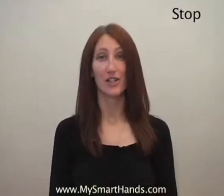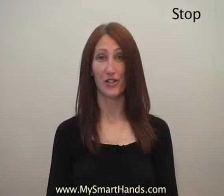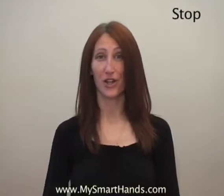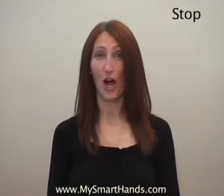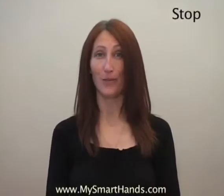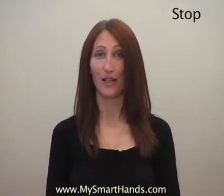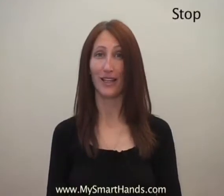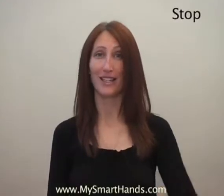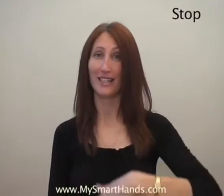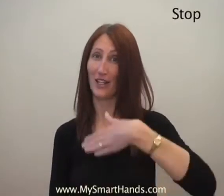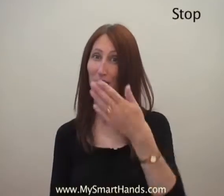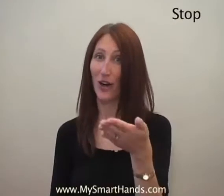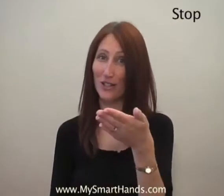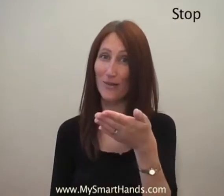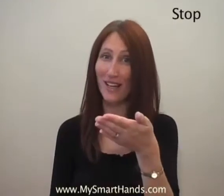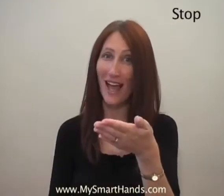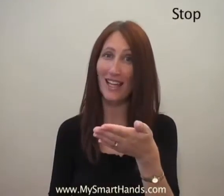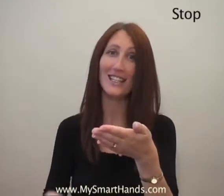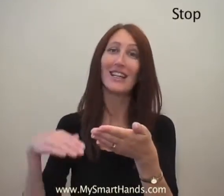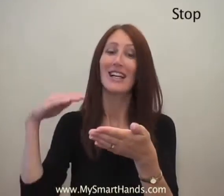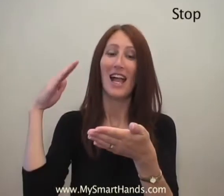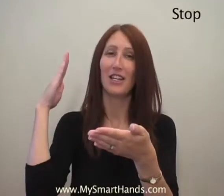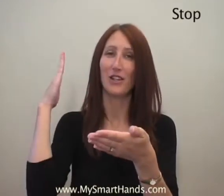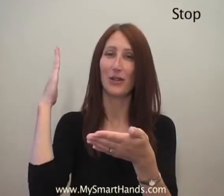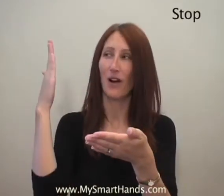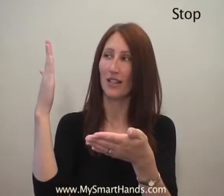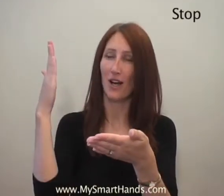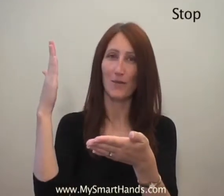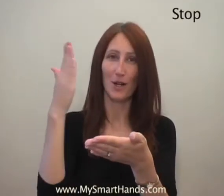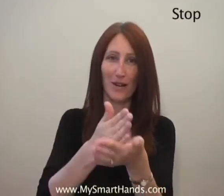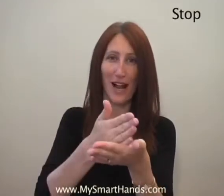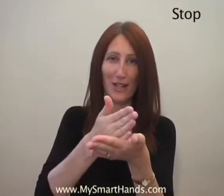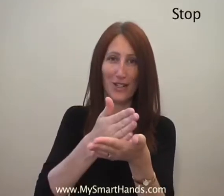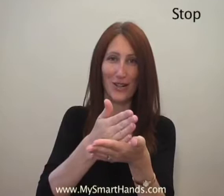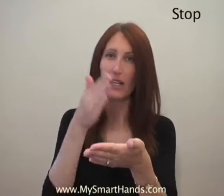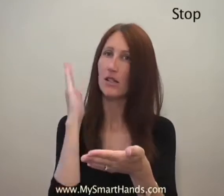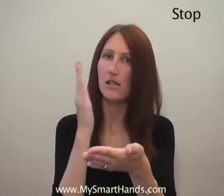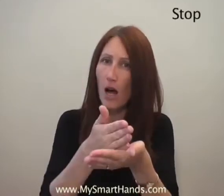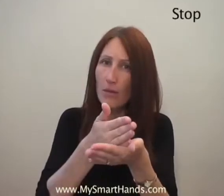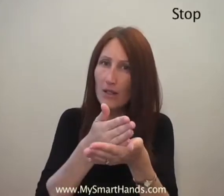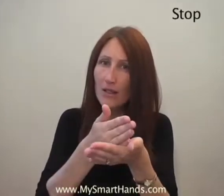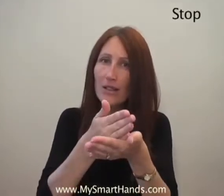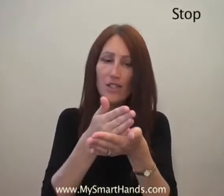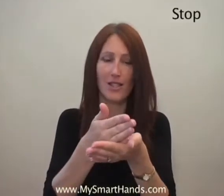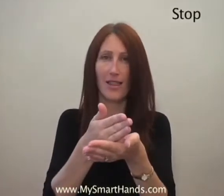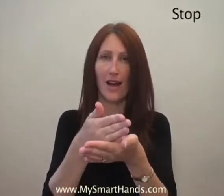Stop. Take your non-dominant hand and you karate chop your dominant hand onto it. Stop. Just like that.